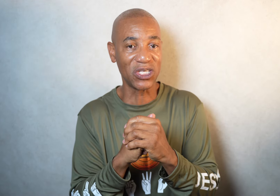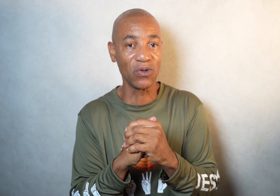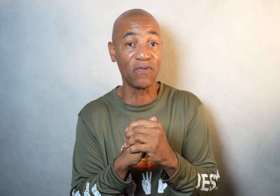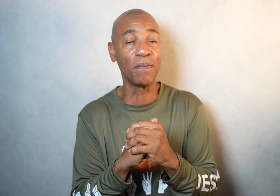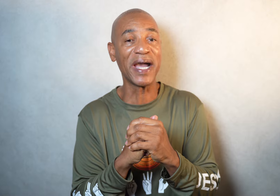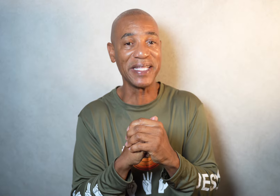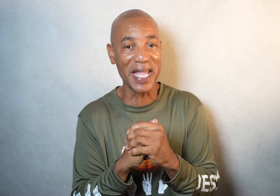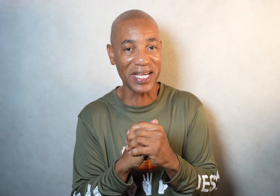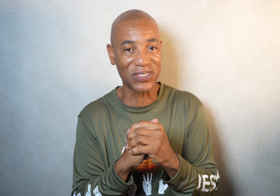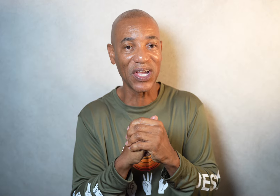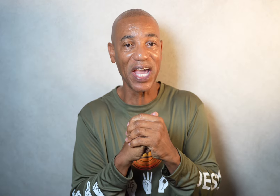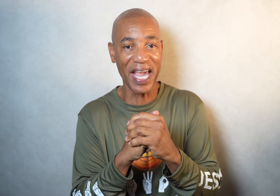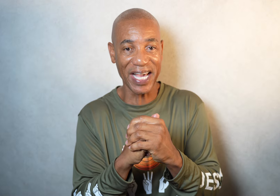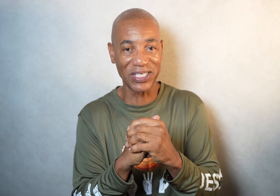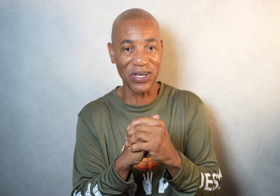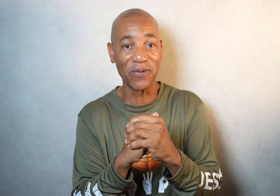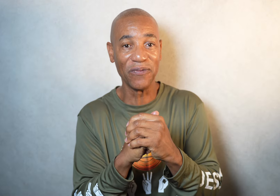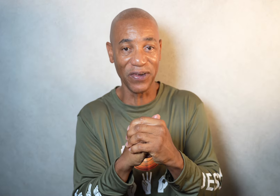tuned for my next ASO video.